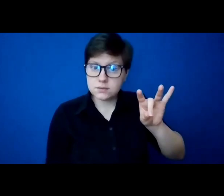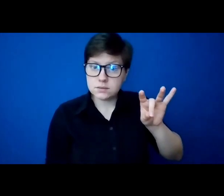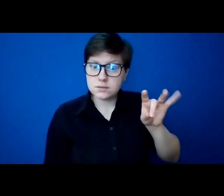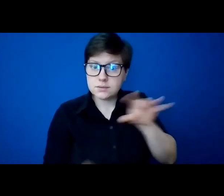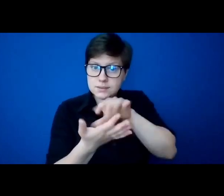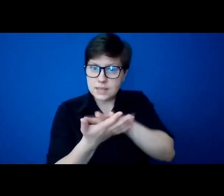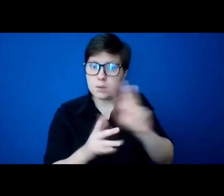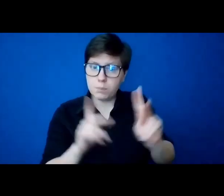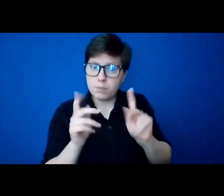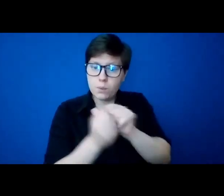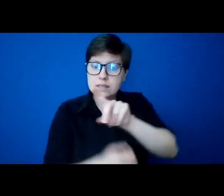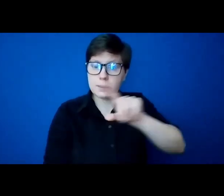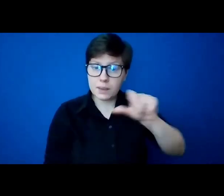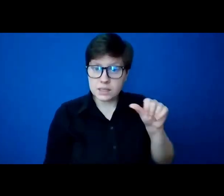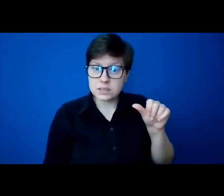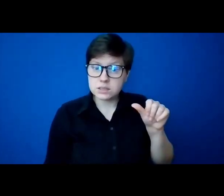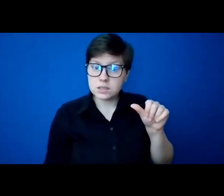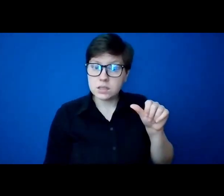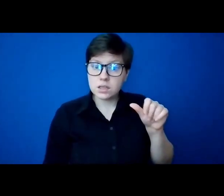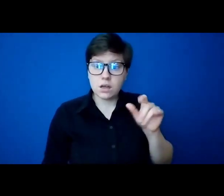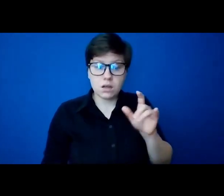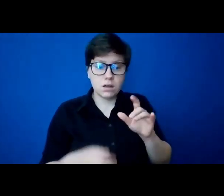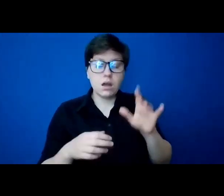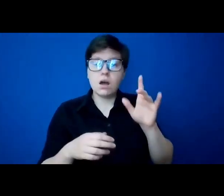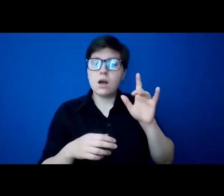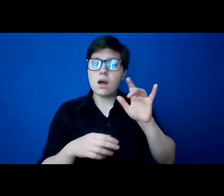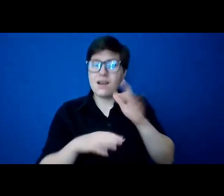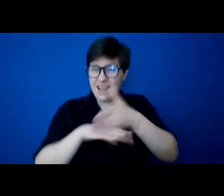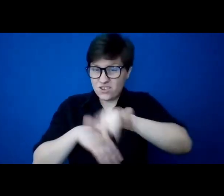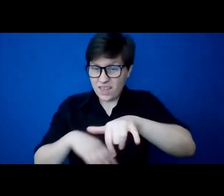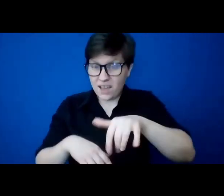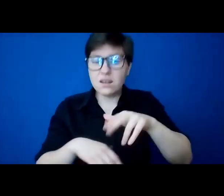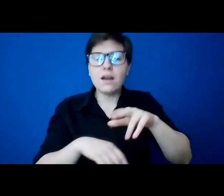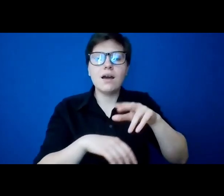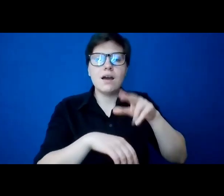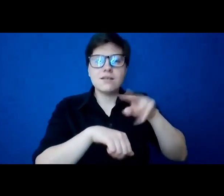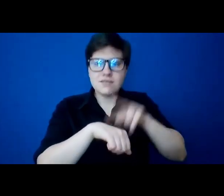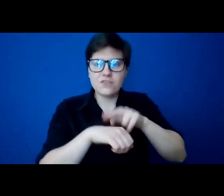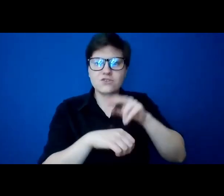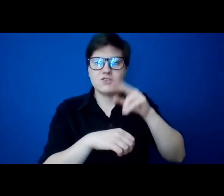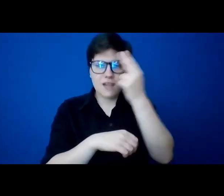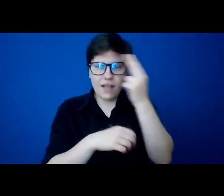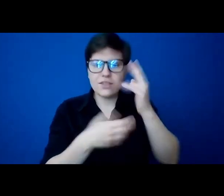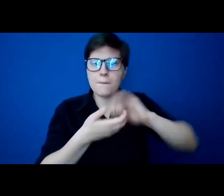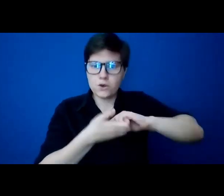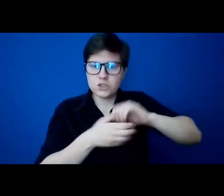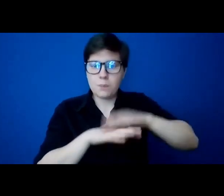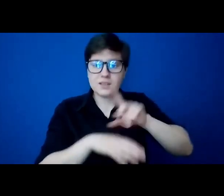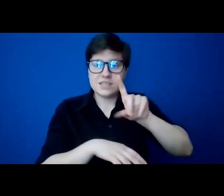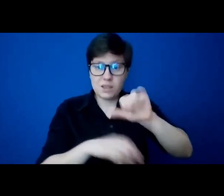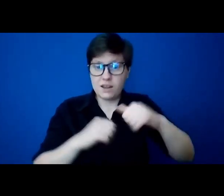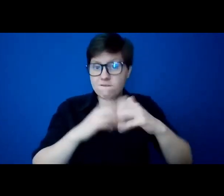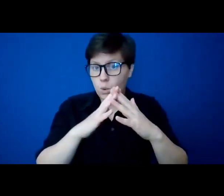on people with disabilities. And it was right after that, that the National Catholic Partners in Disability was formed. But